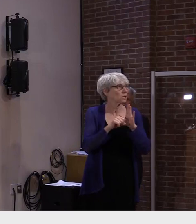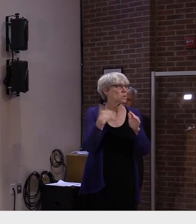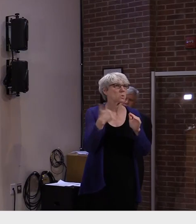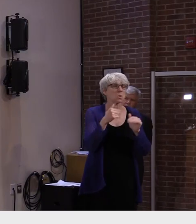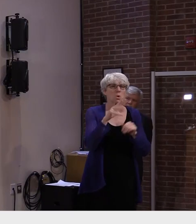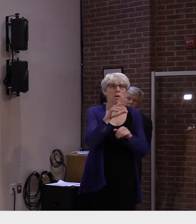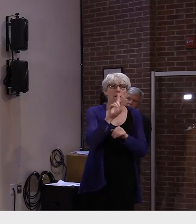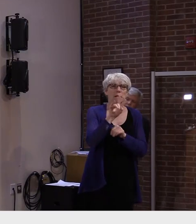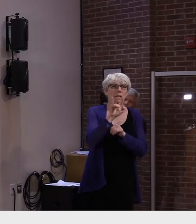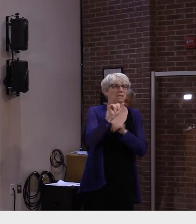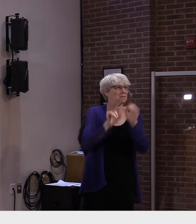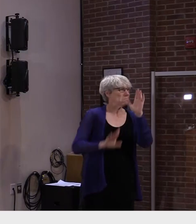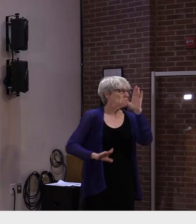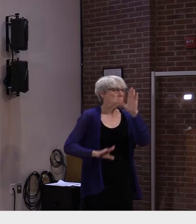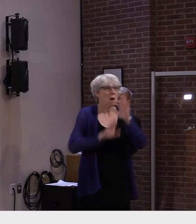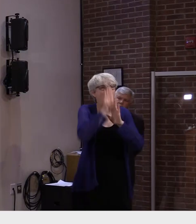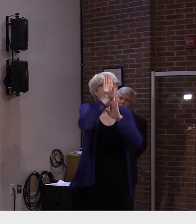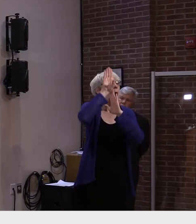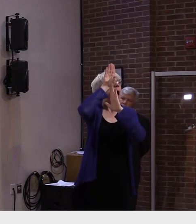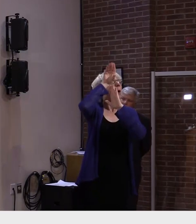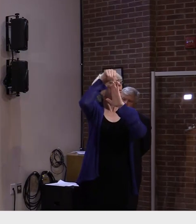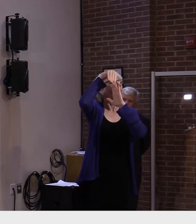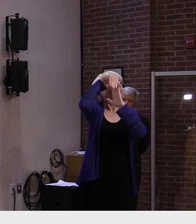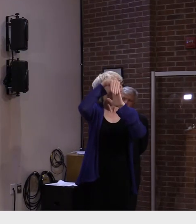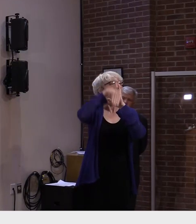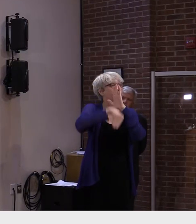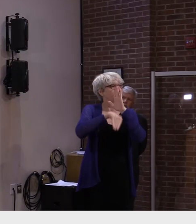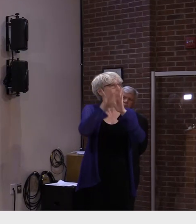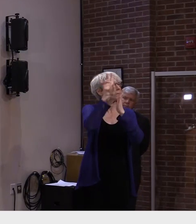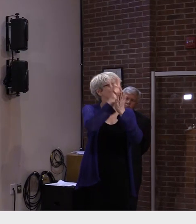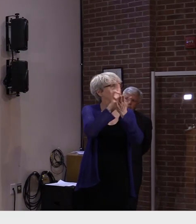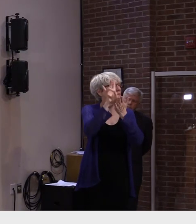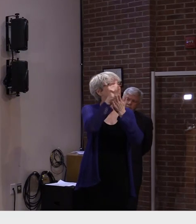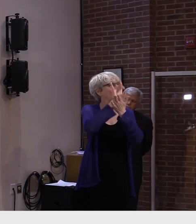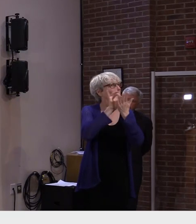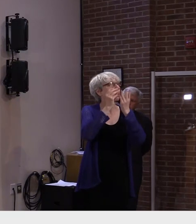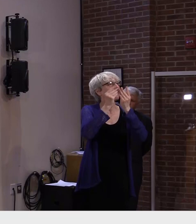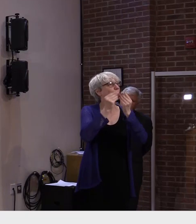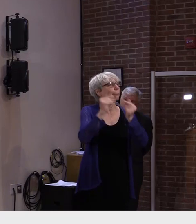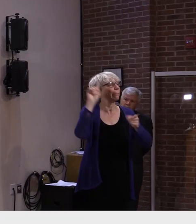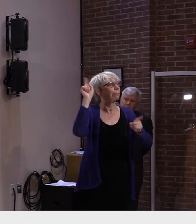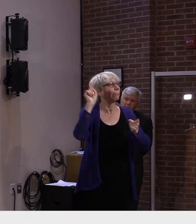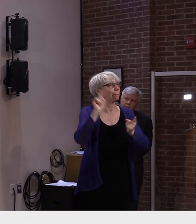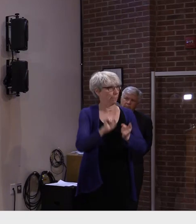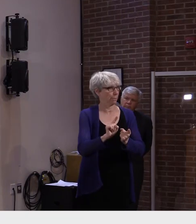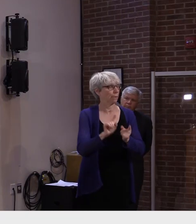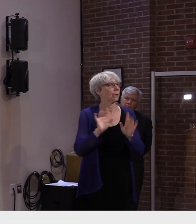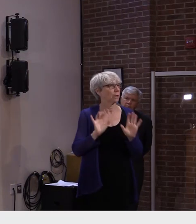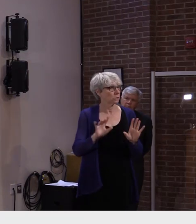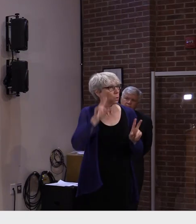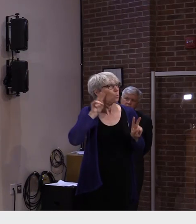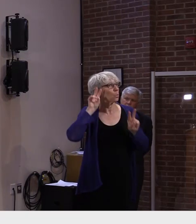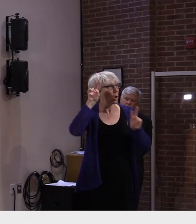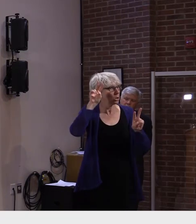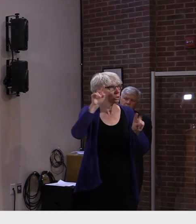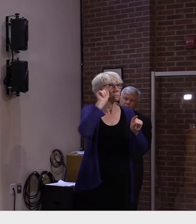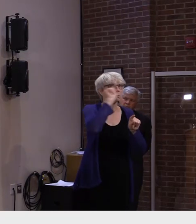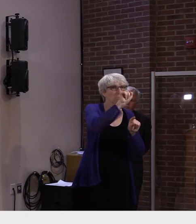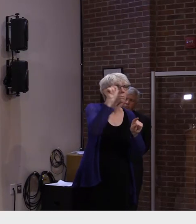producing after seven or eight weeks. So it's not something that